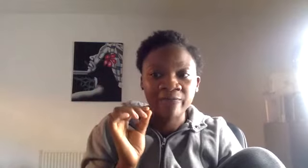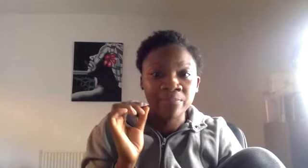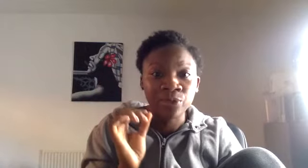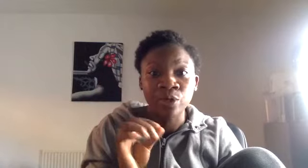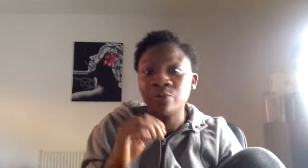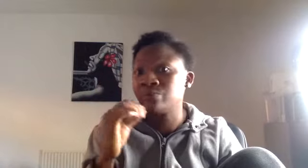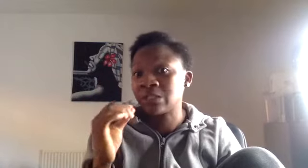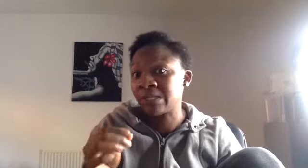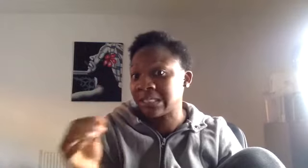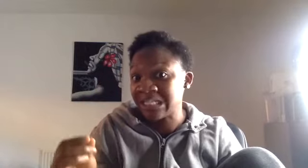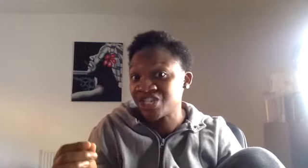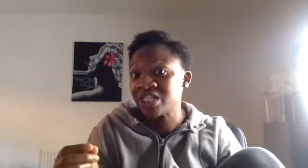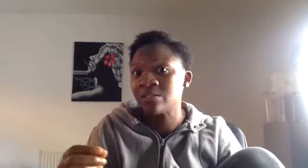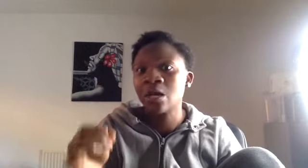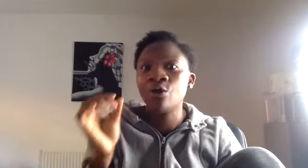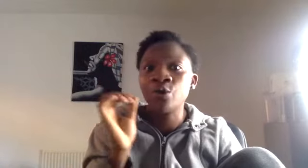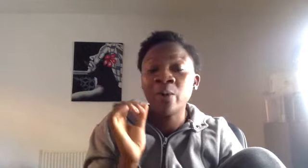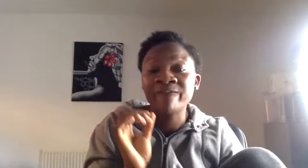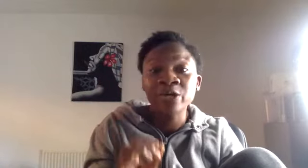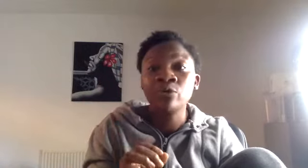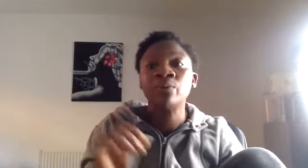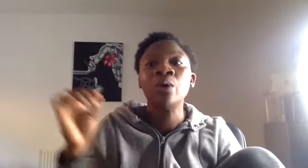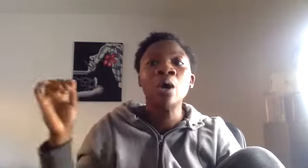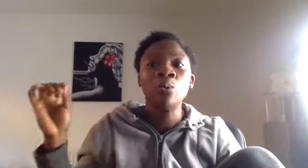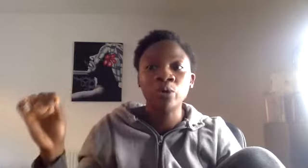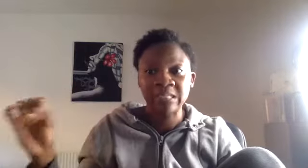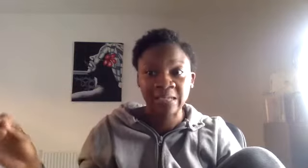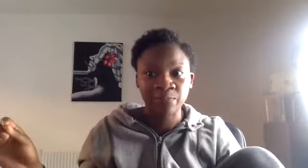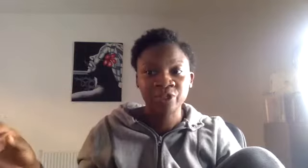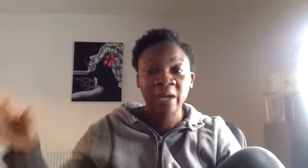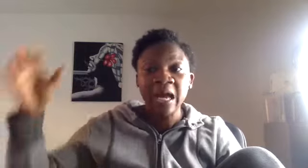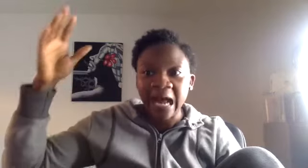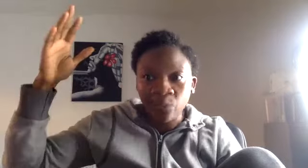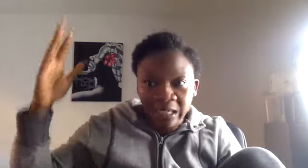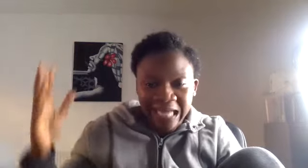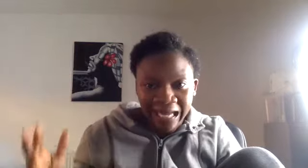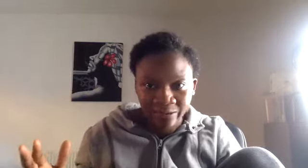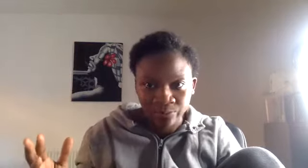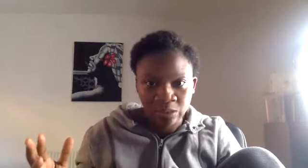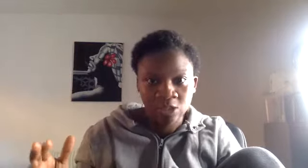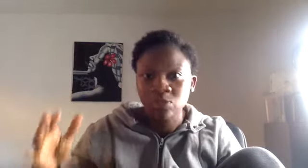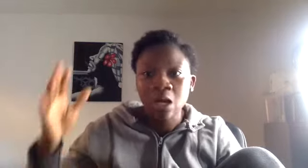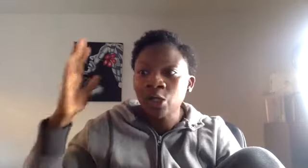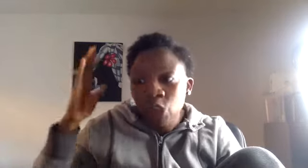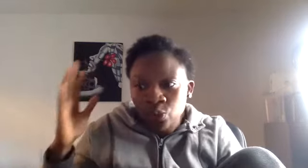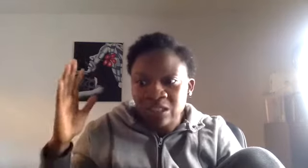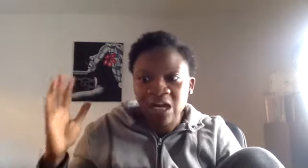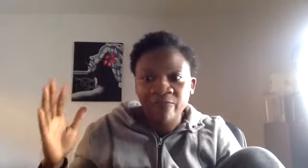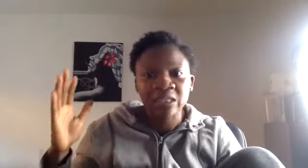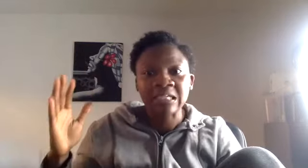immunosuppressant conditions or who are vulnerable will be susceptible to it. And it will attack their immune systems. And as the government, need to